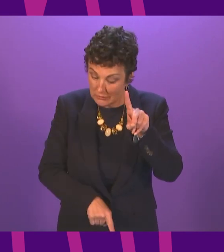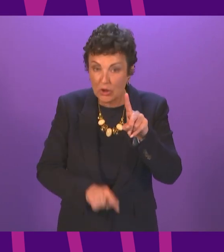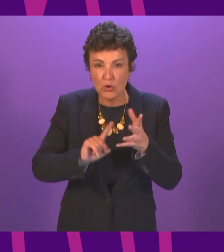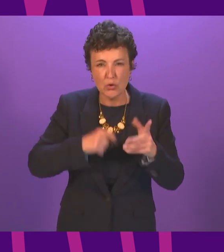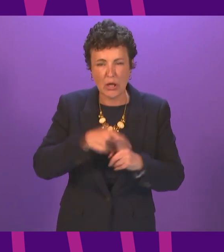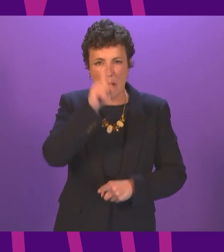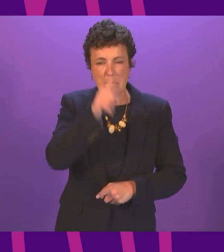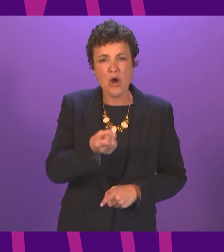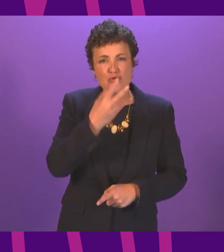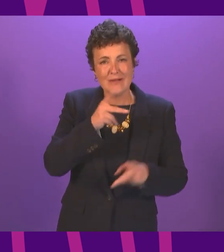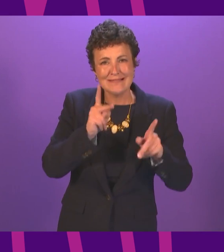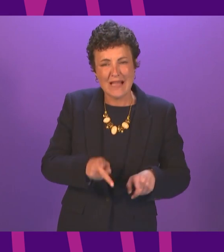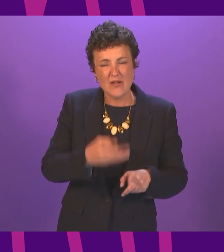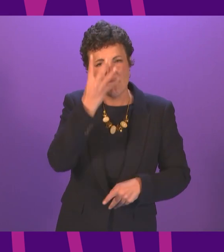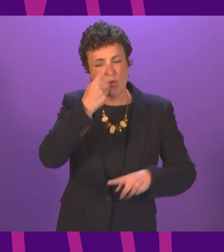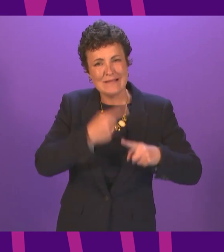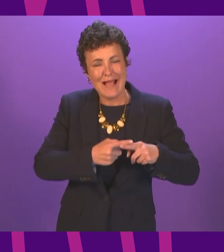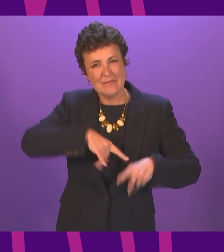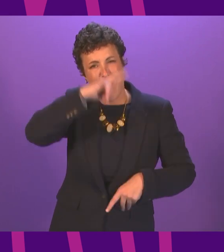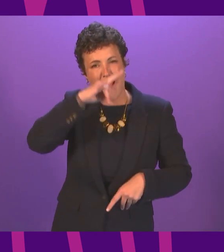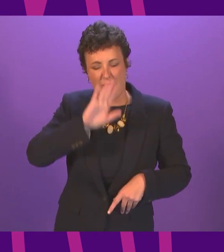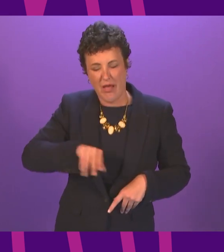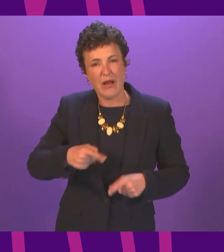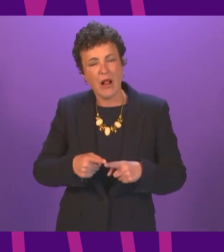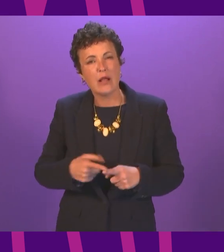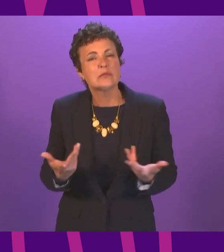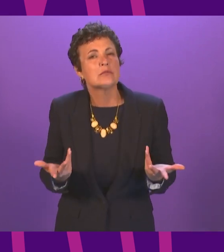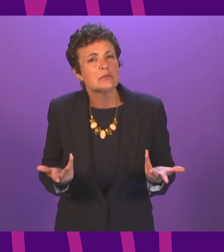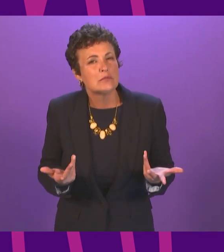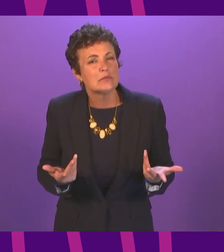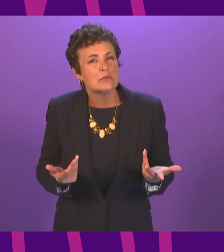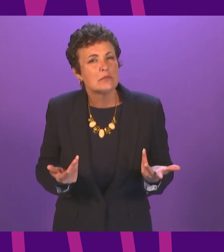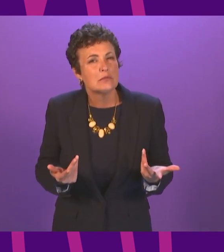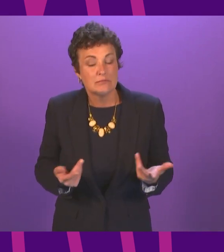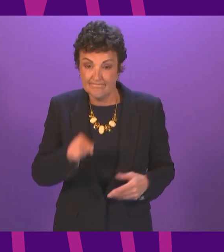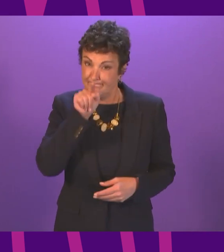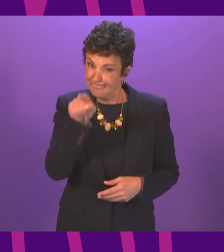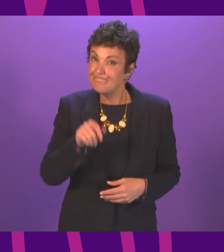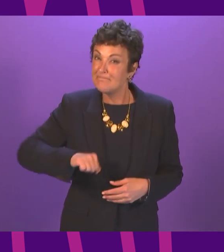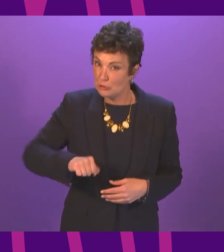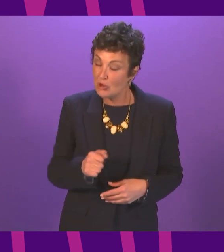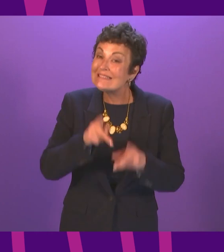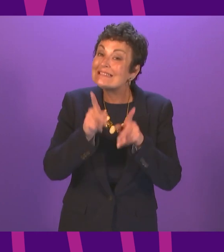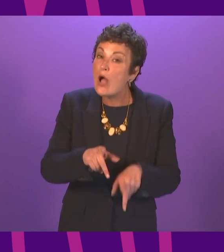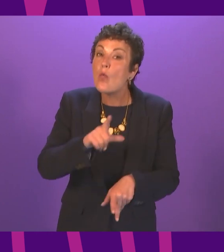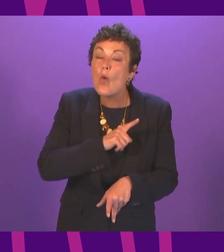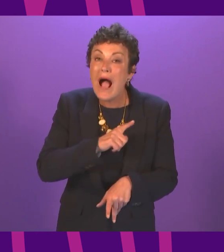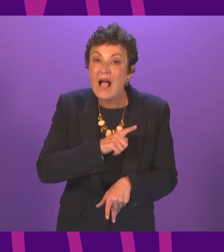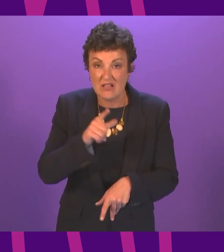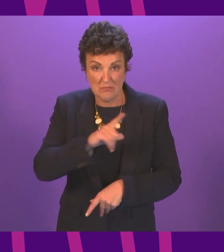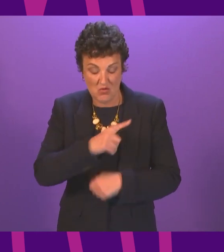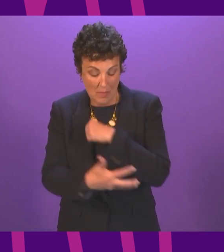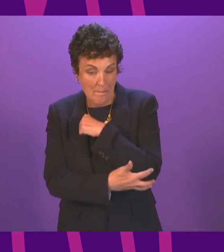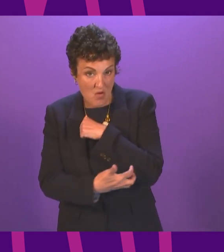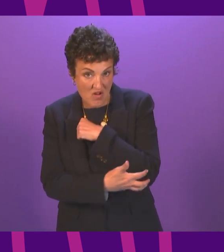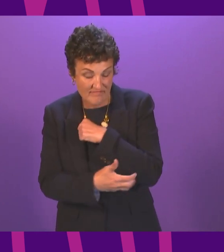deaths in Scotland are four times that of England these Scots died because they were poor